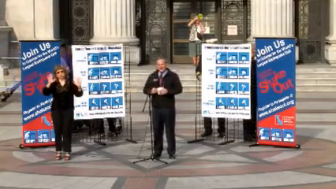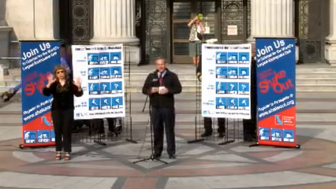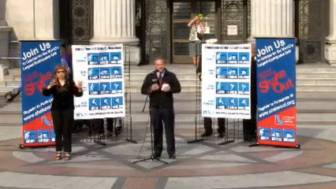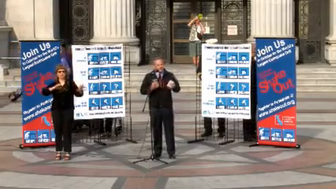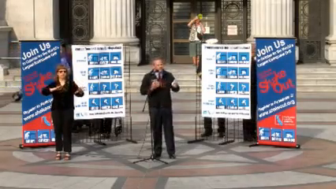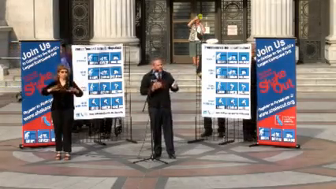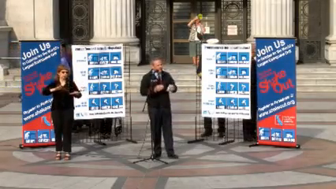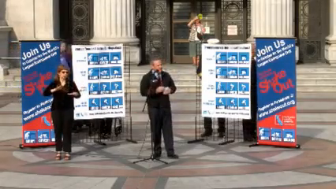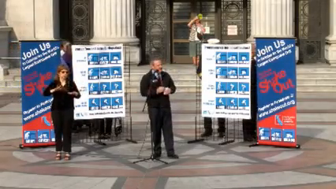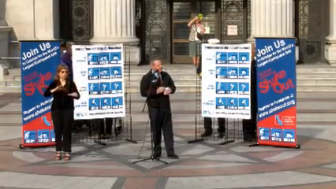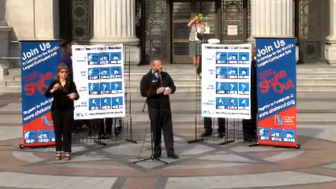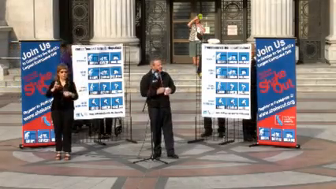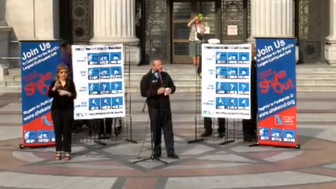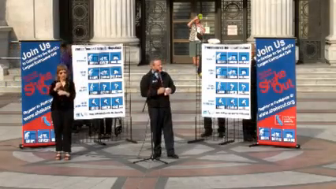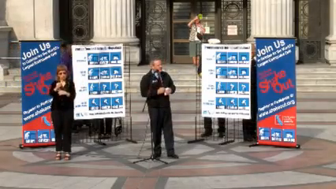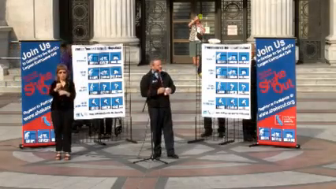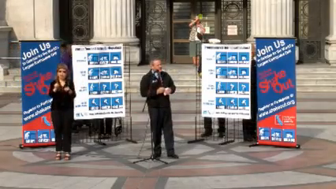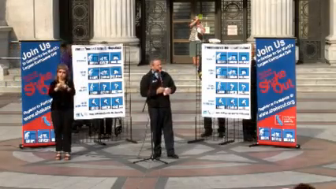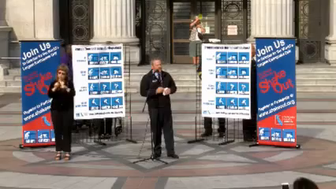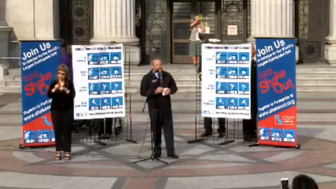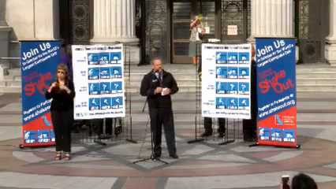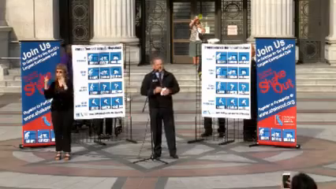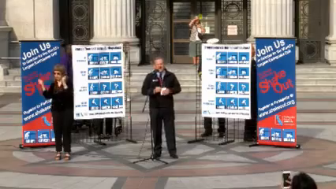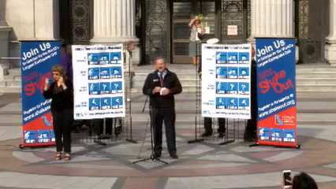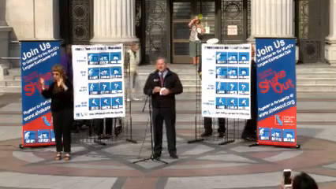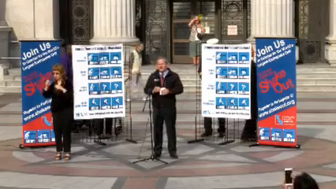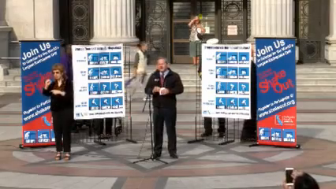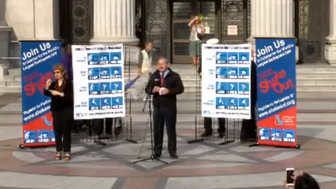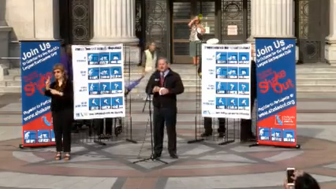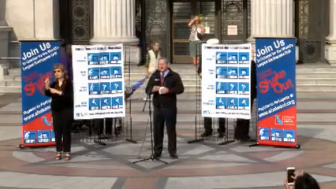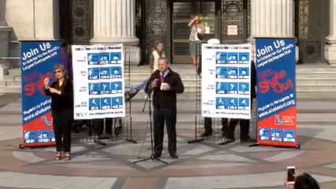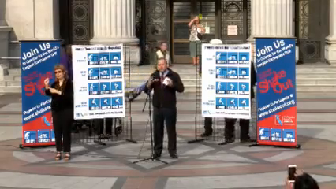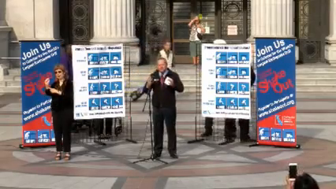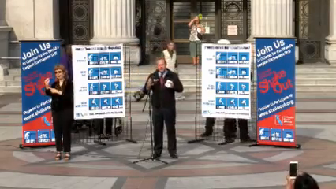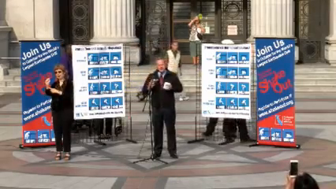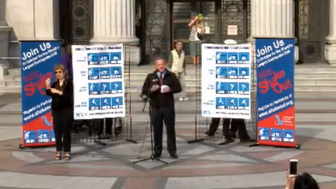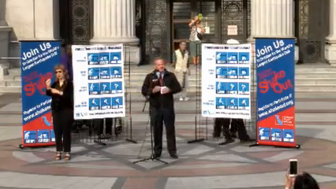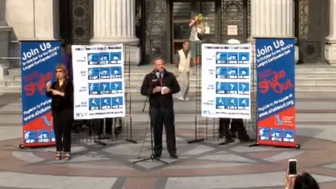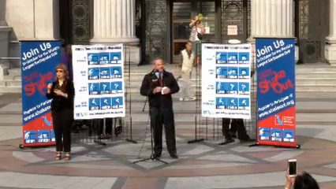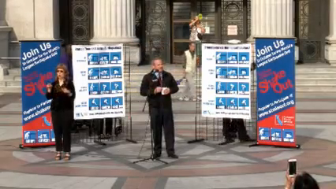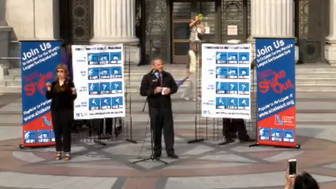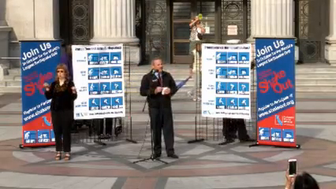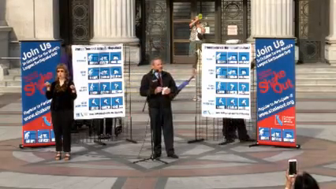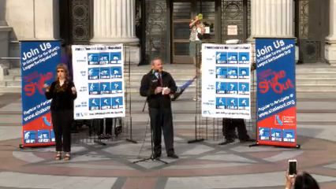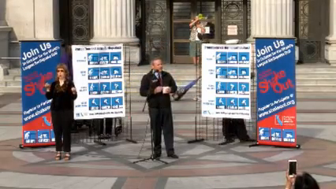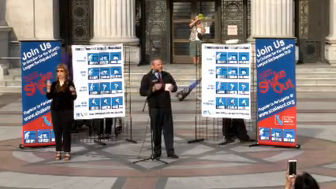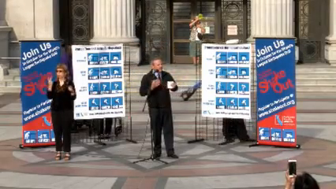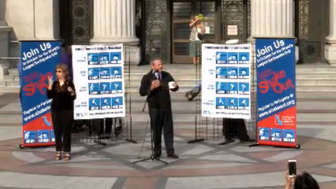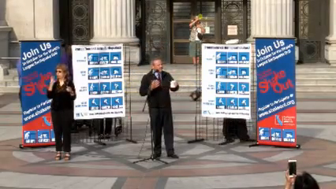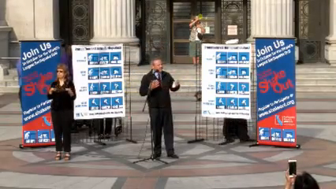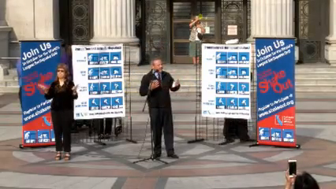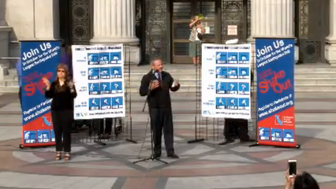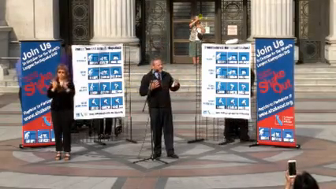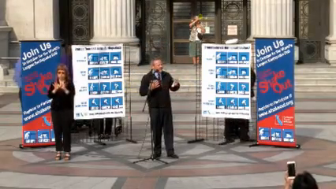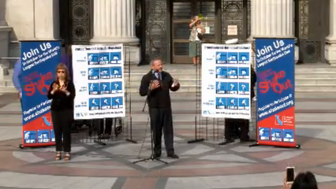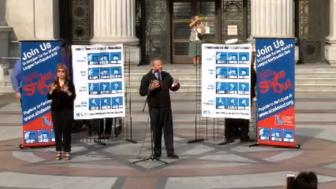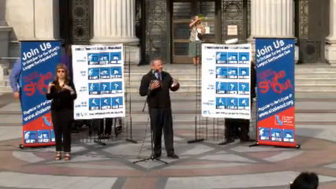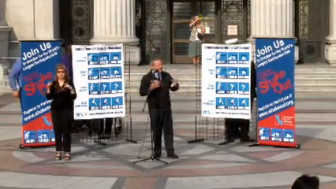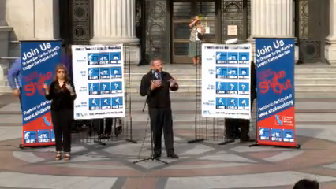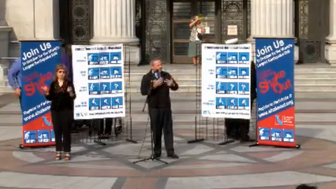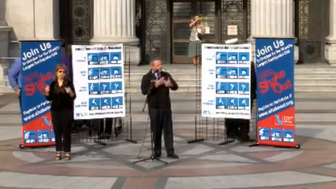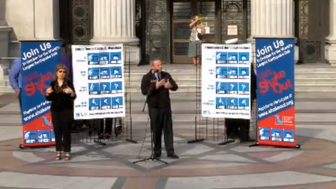and also for the anniversary of the Americans with Disability Act, two very significant events, but events that